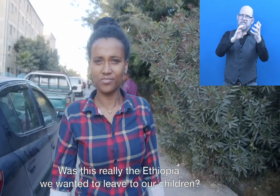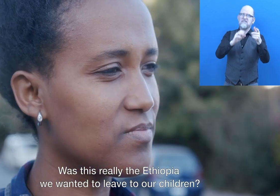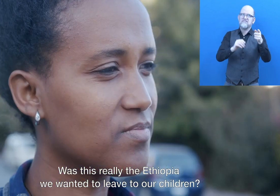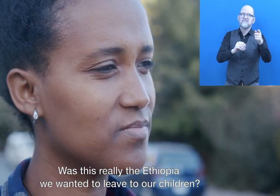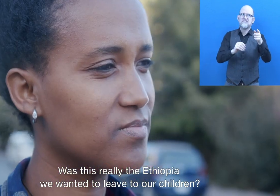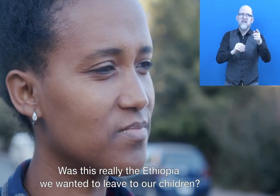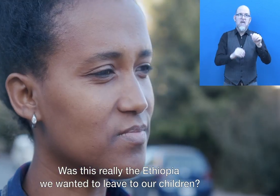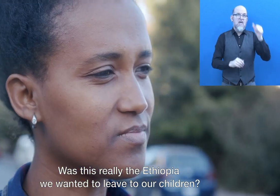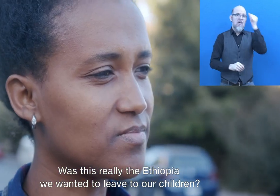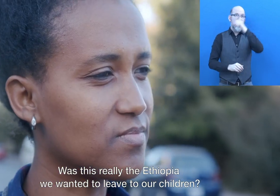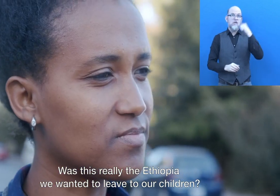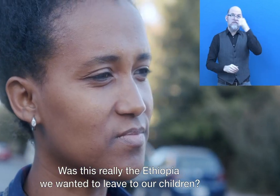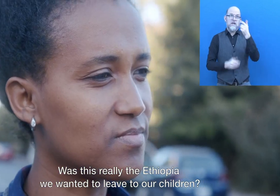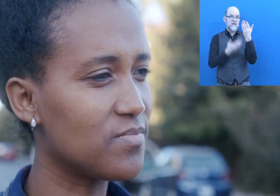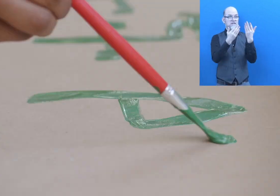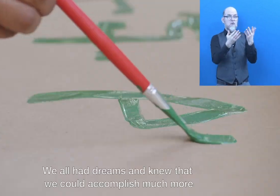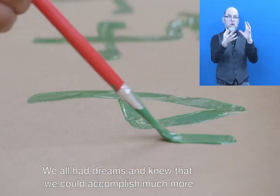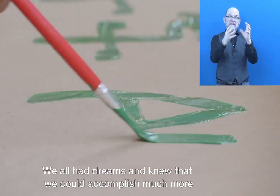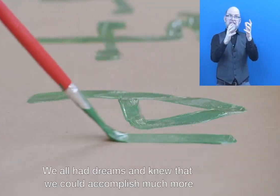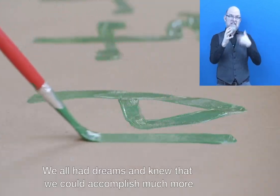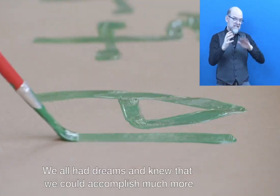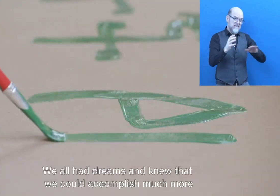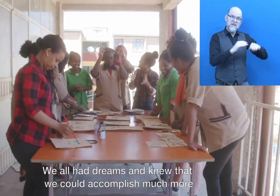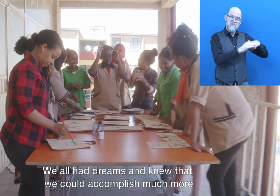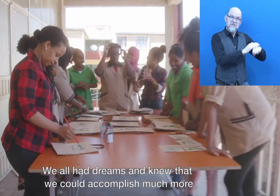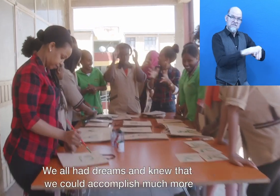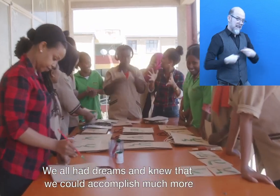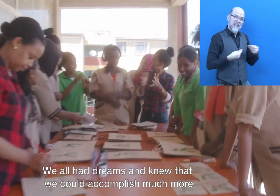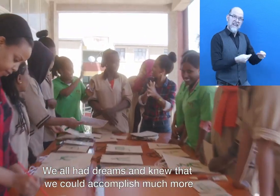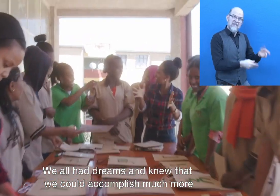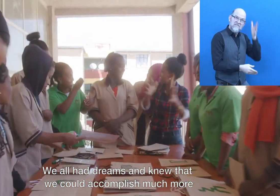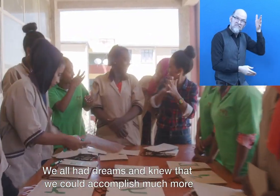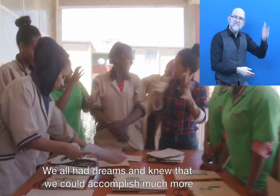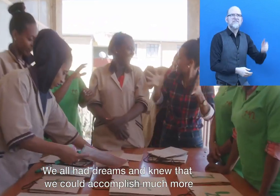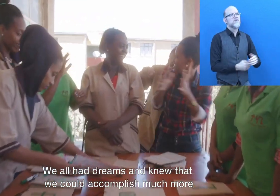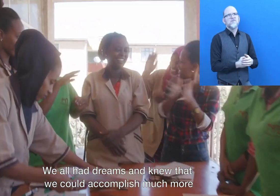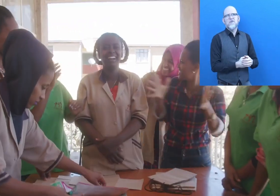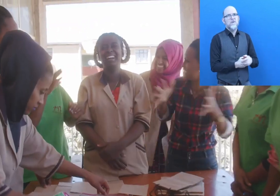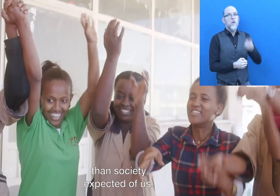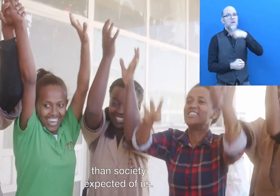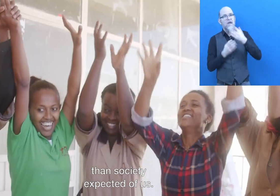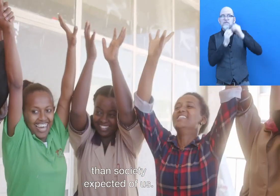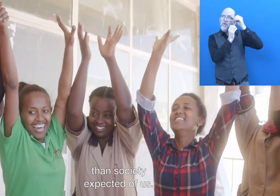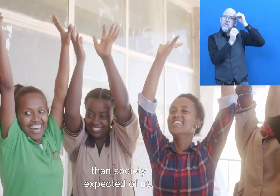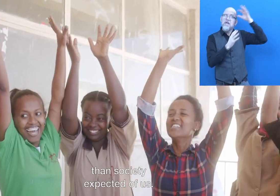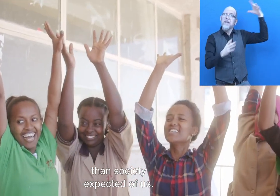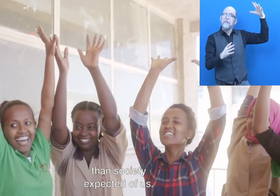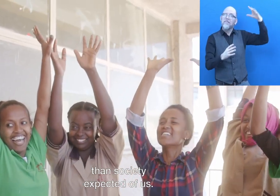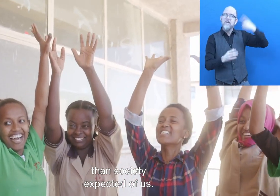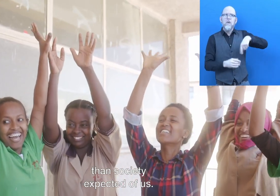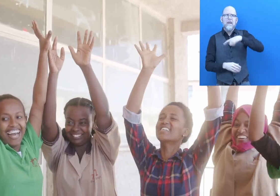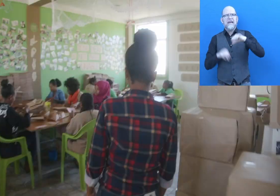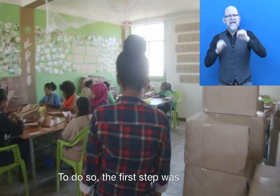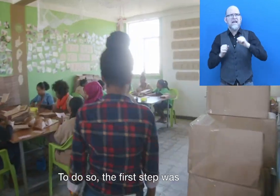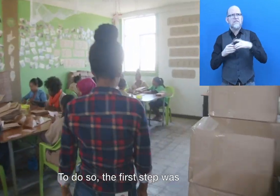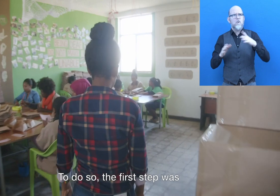really the Ethiopia we wanted to leave to our children? We all had dreams and knew that we could accomplish much more than society expected of